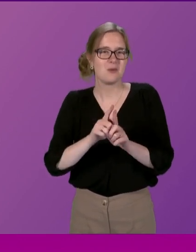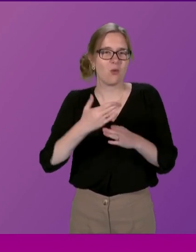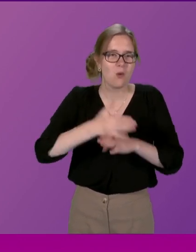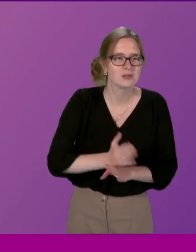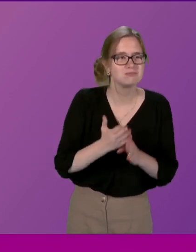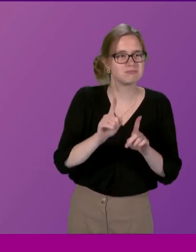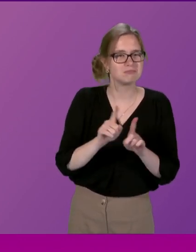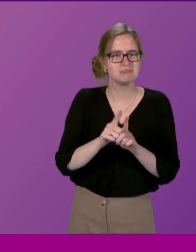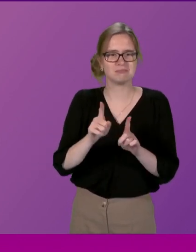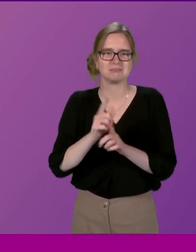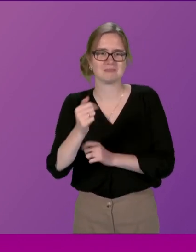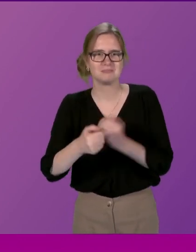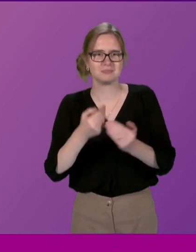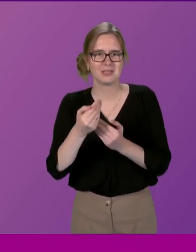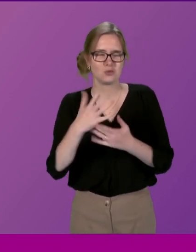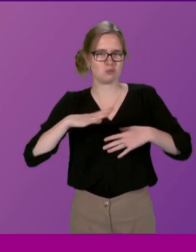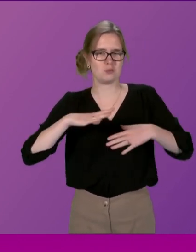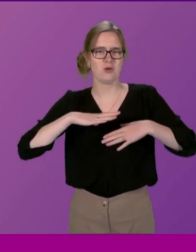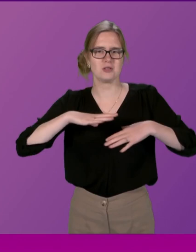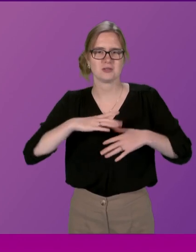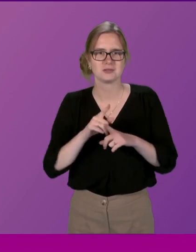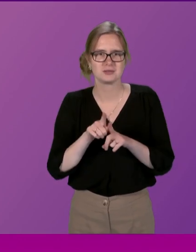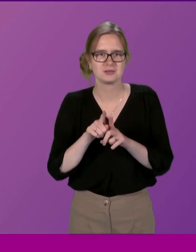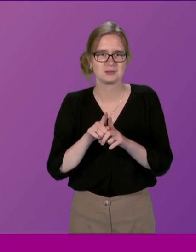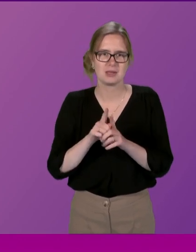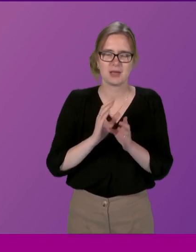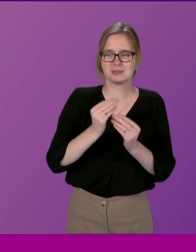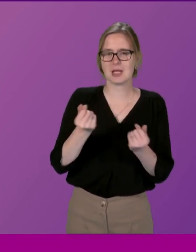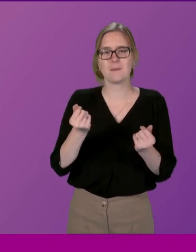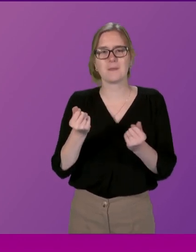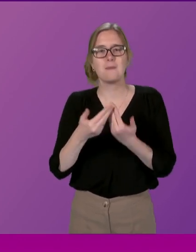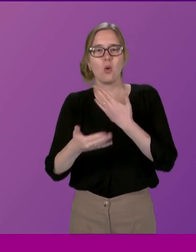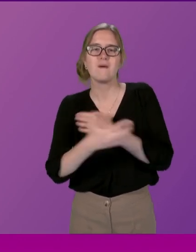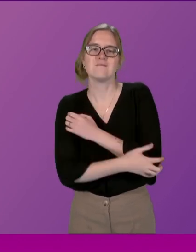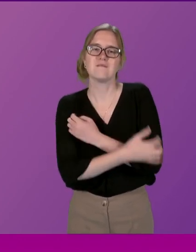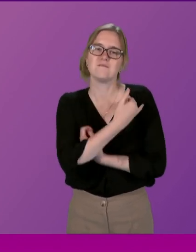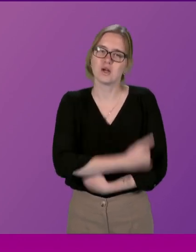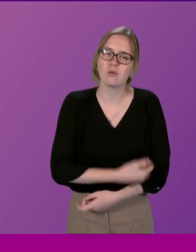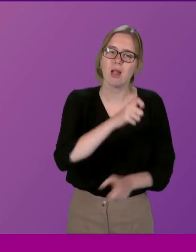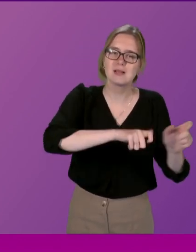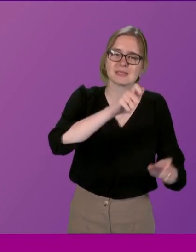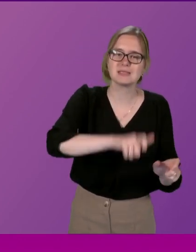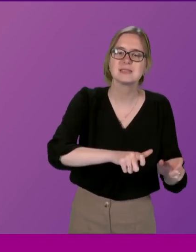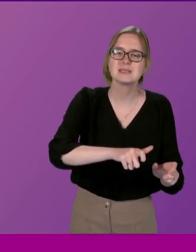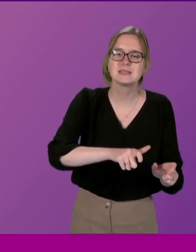very hard behind the scenes to prepare some of our most vulnerable sort of citizens